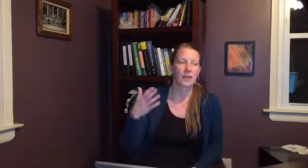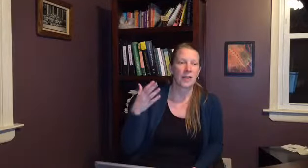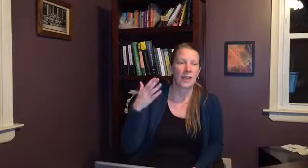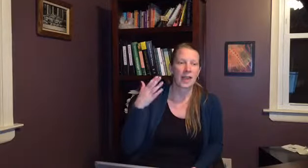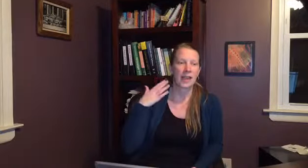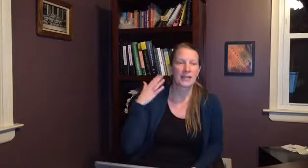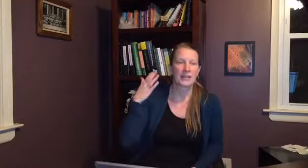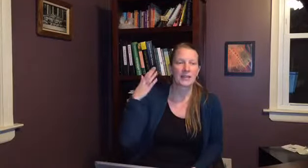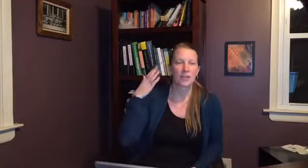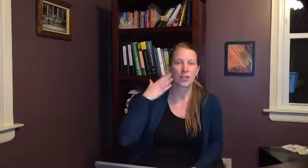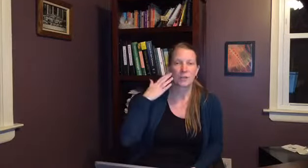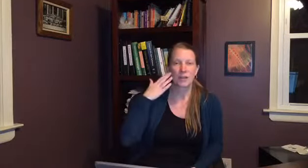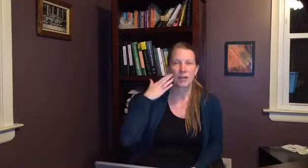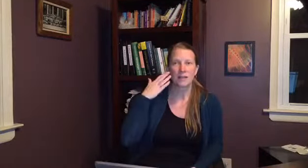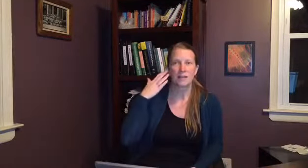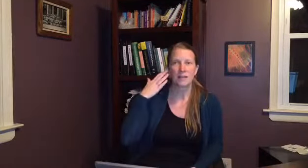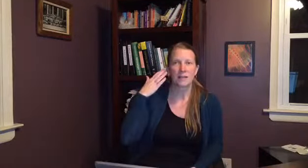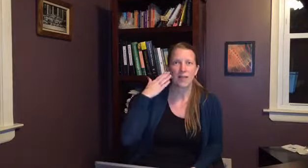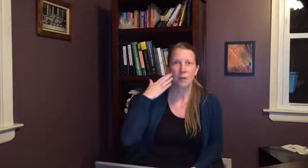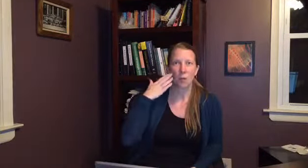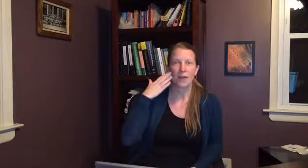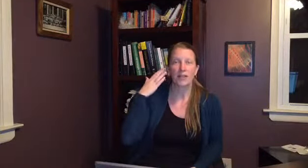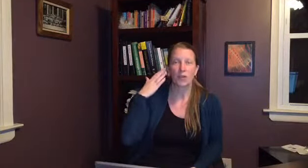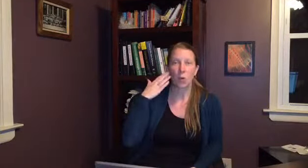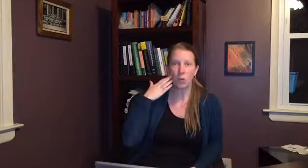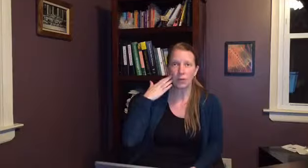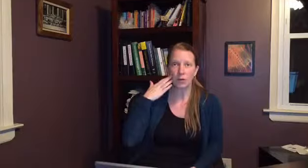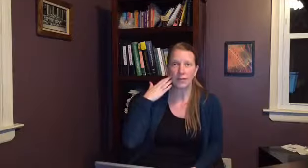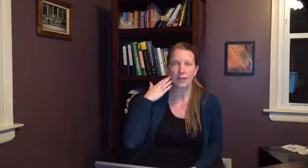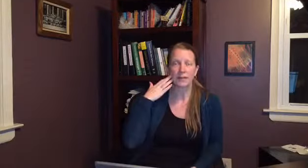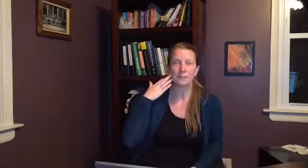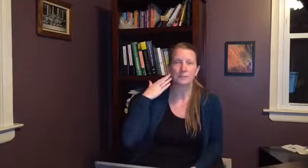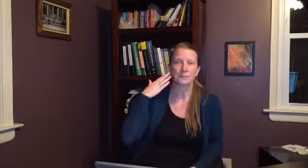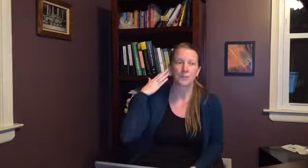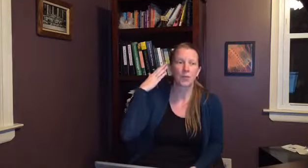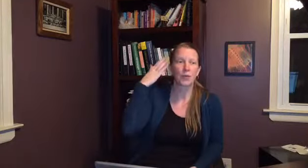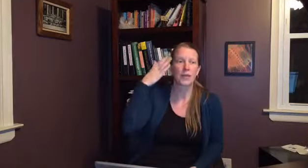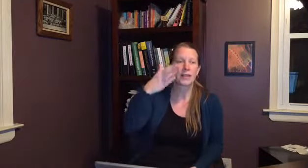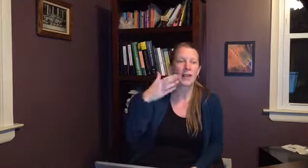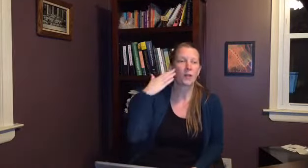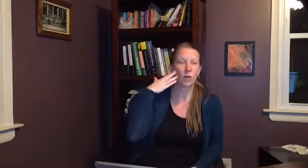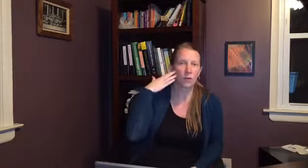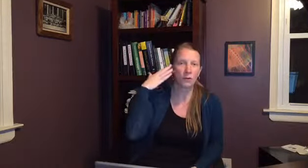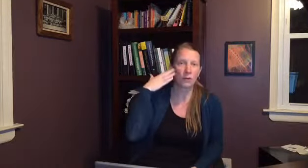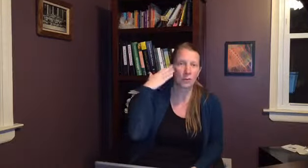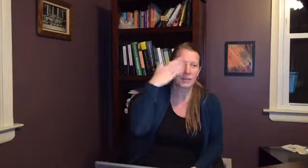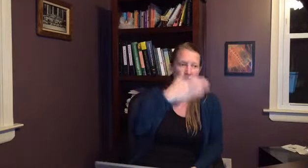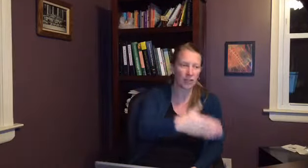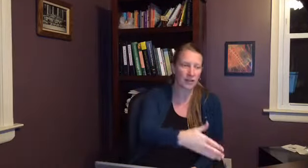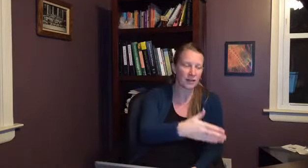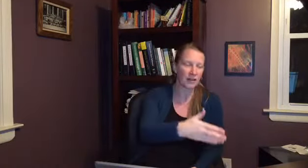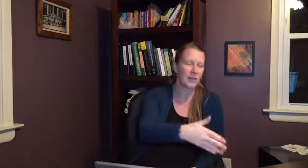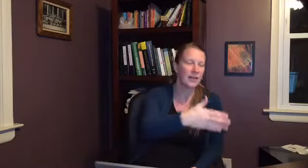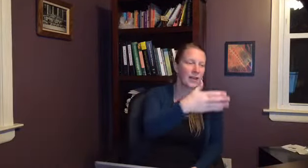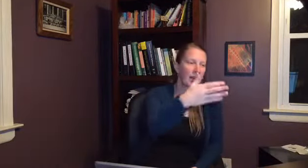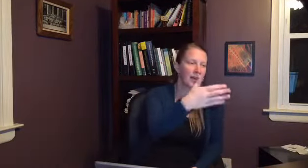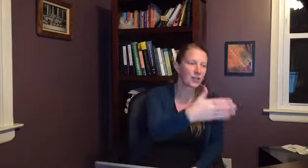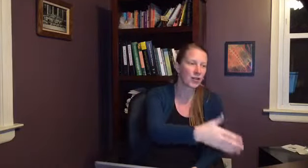and just because type one is orally you can get oral herpes generally and general